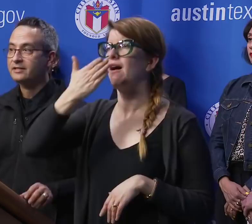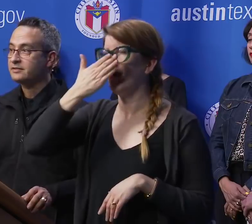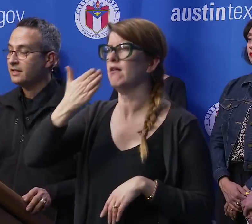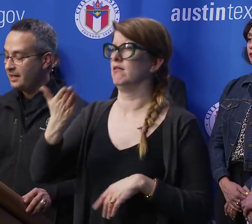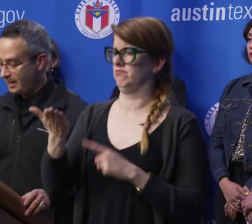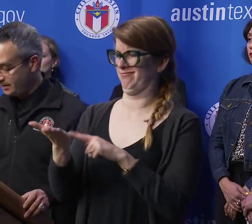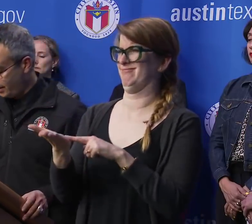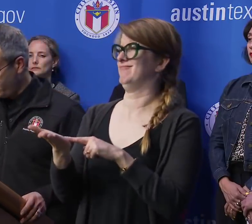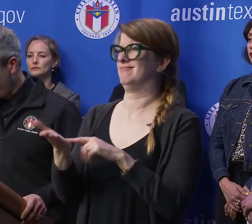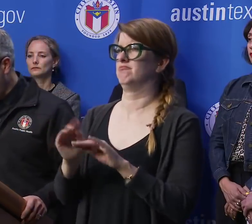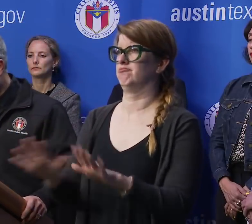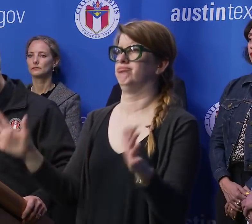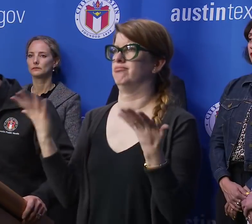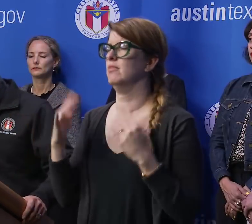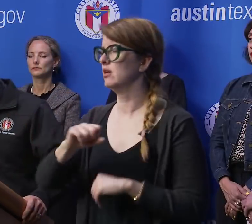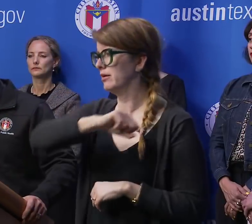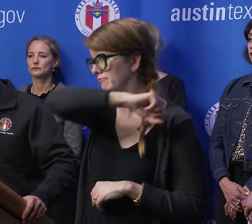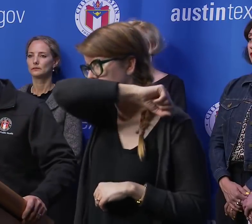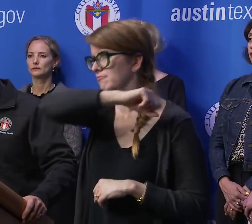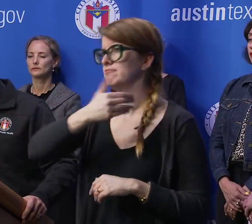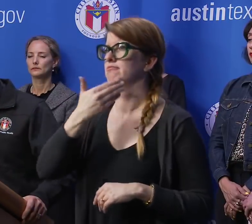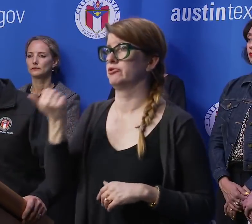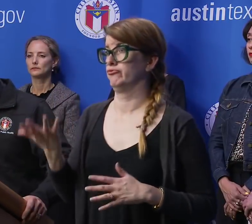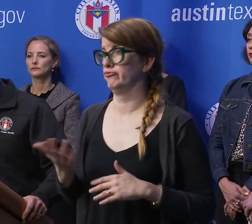that on your hands and touching other things.